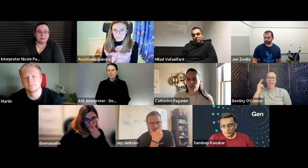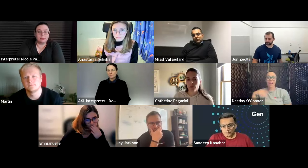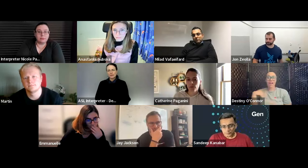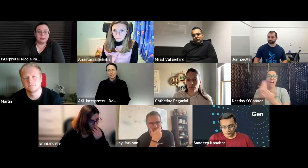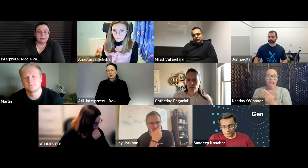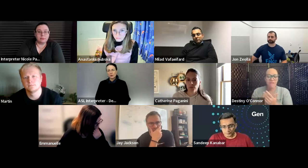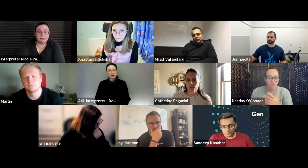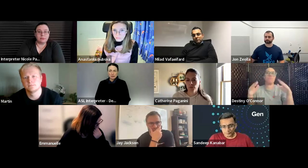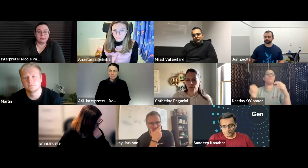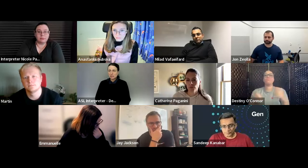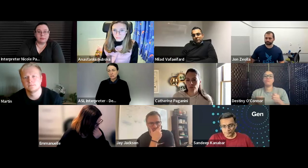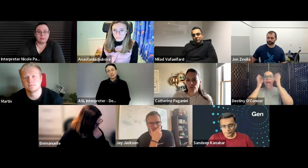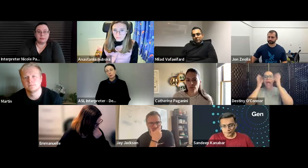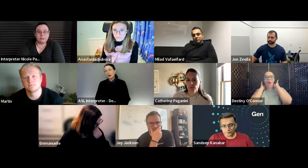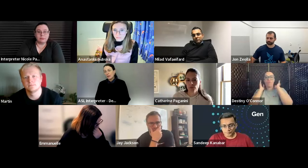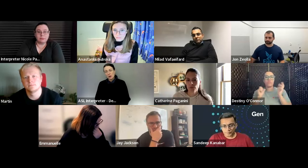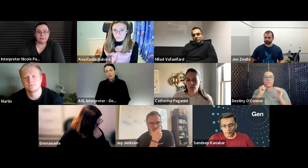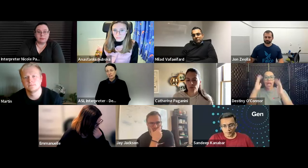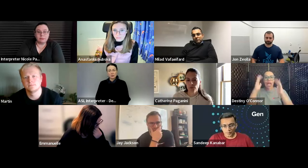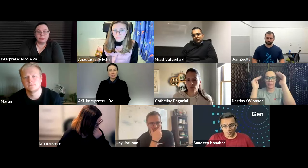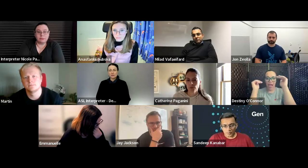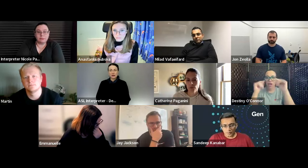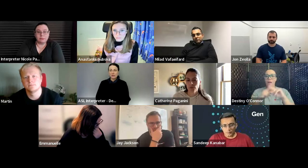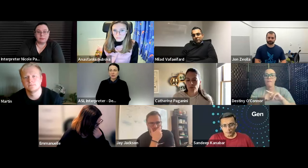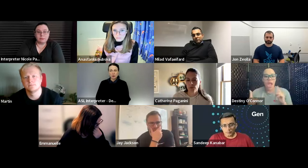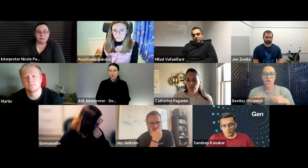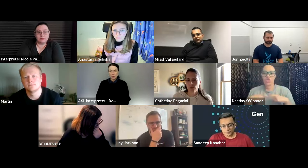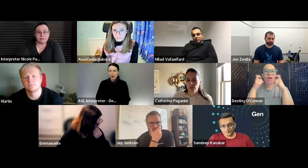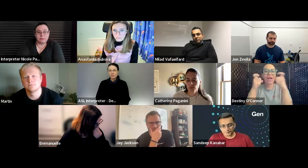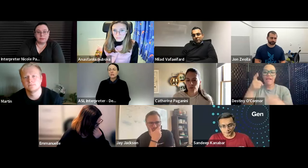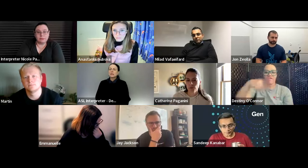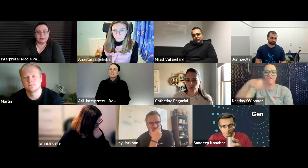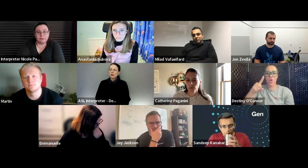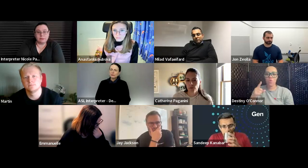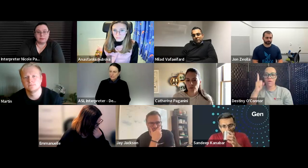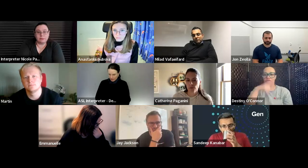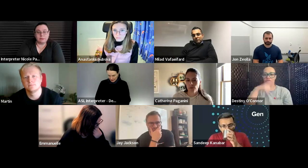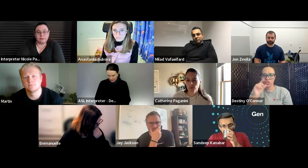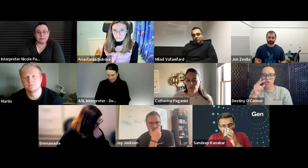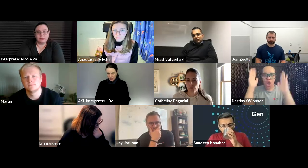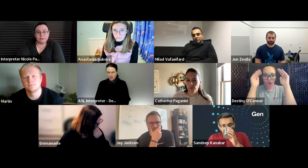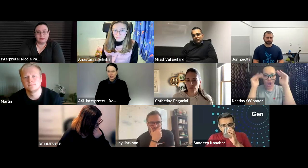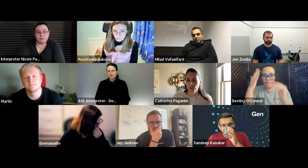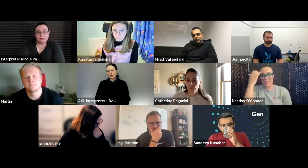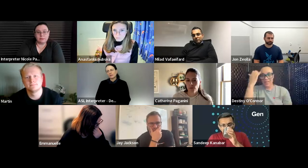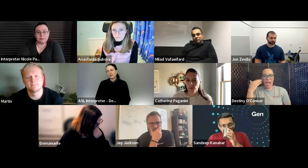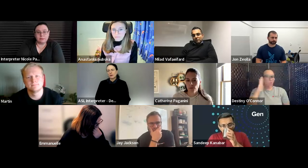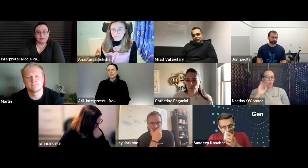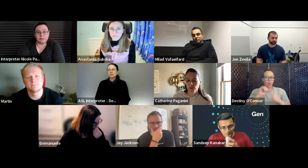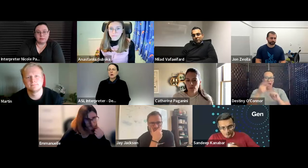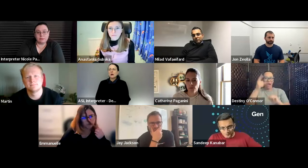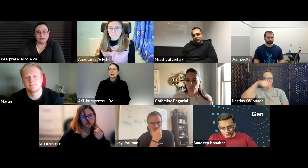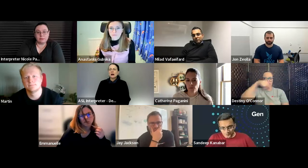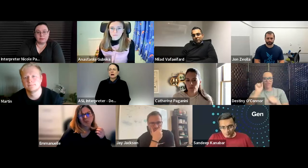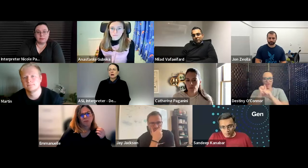you know i don't want our expectations to be super high though because if we get there and then we're overwhelmed i want reasonable expectations on this front for